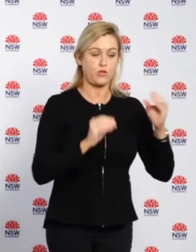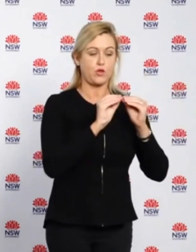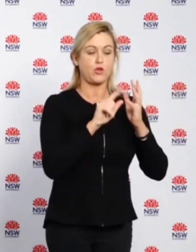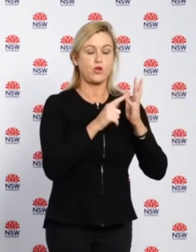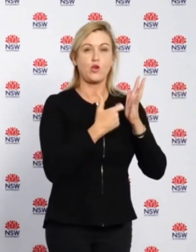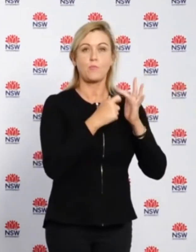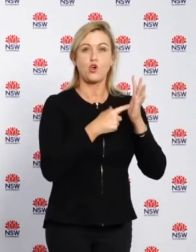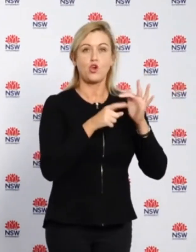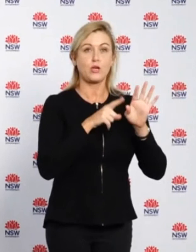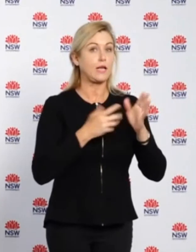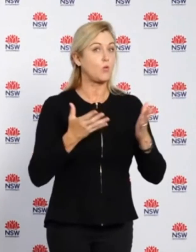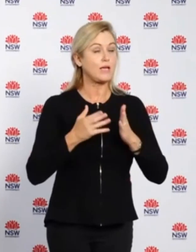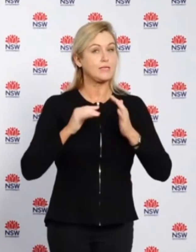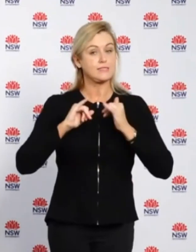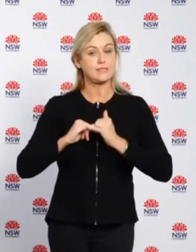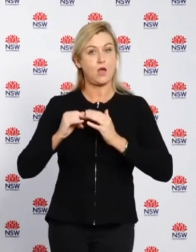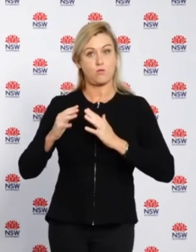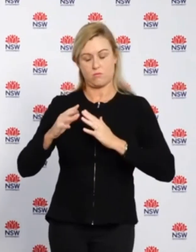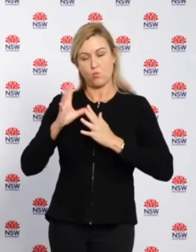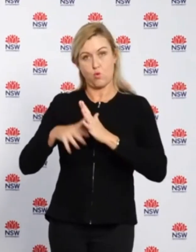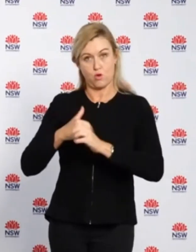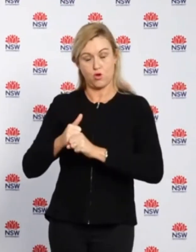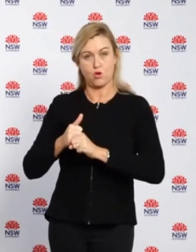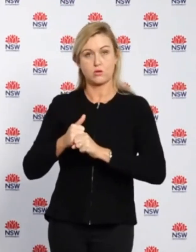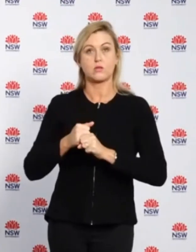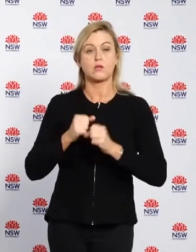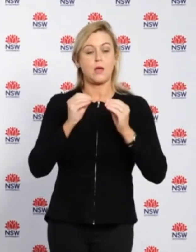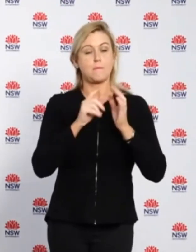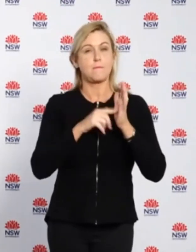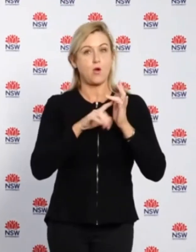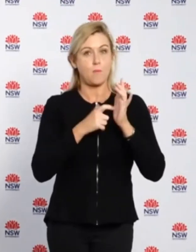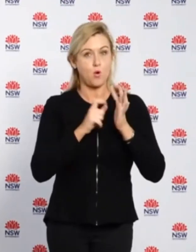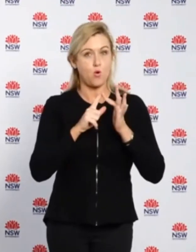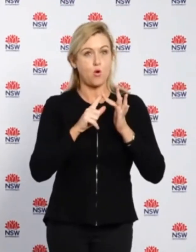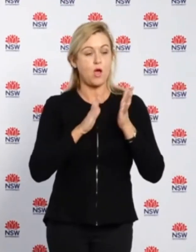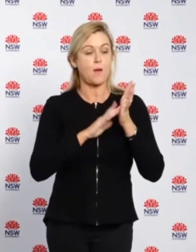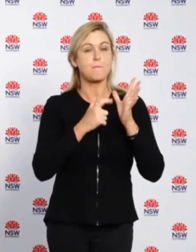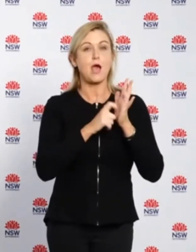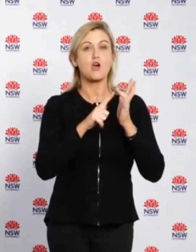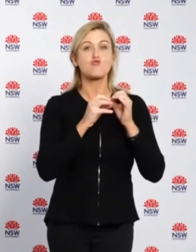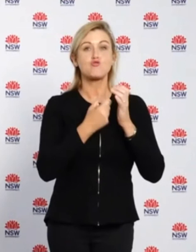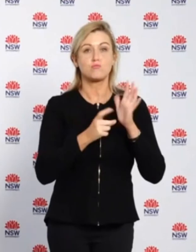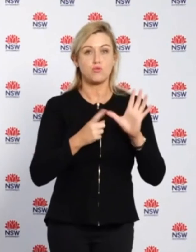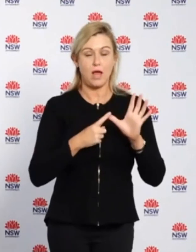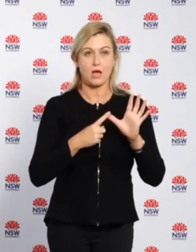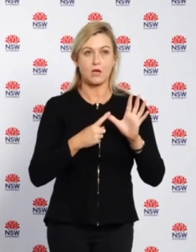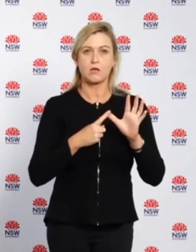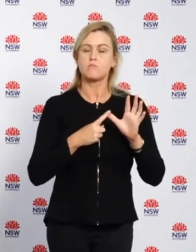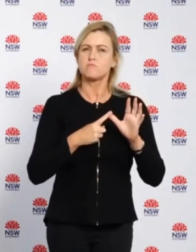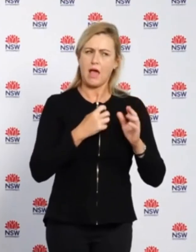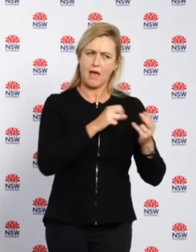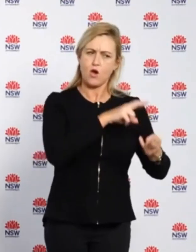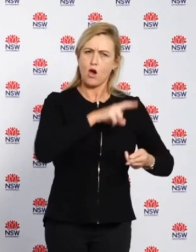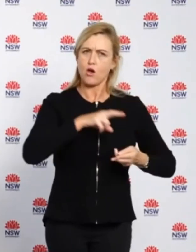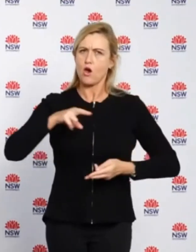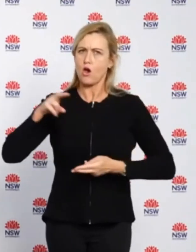in the Illawarra, Belmore, Belmore, Merubra, as well as suburbs where we have seen case